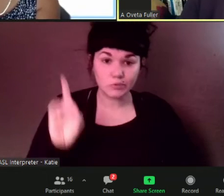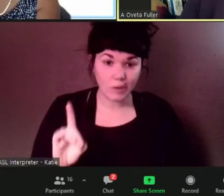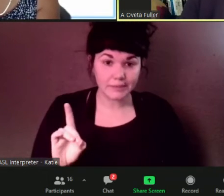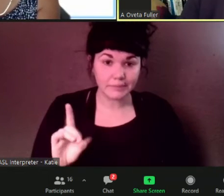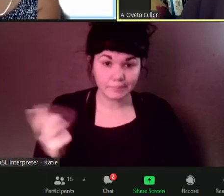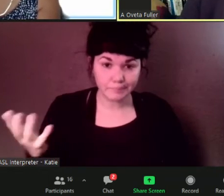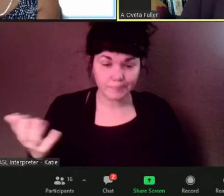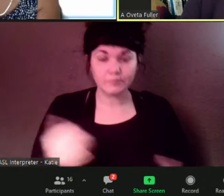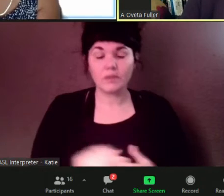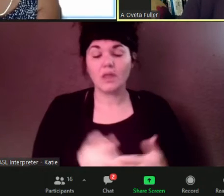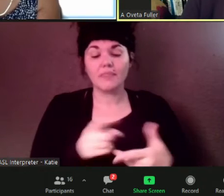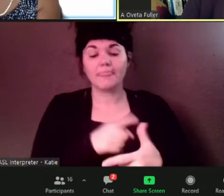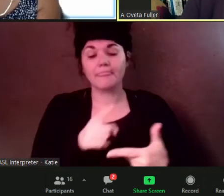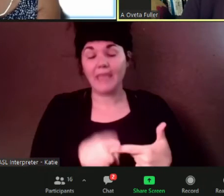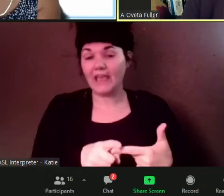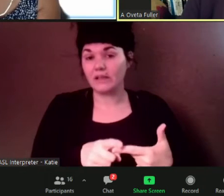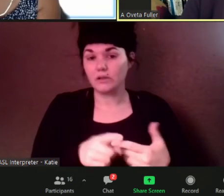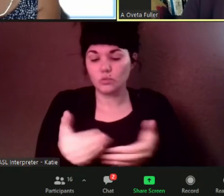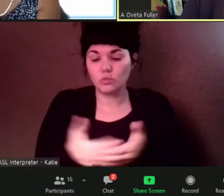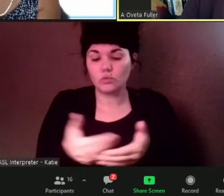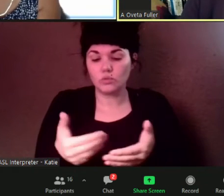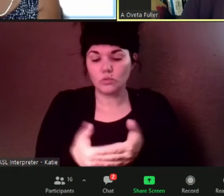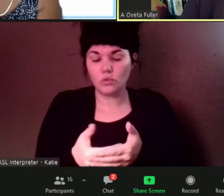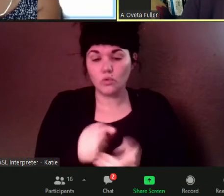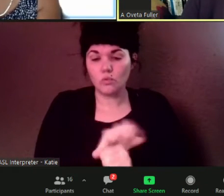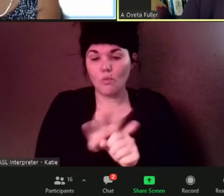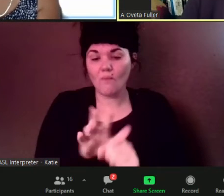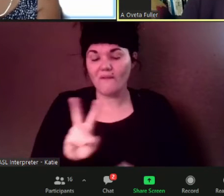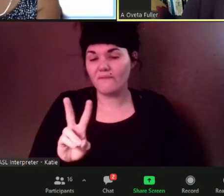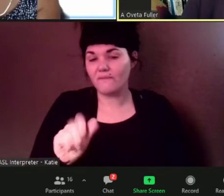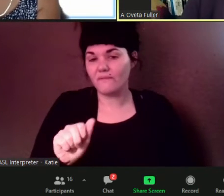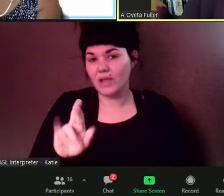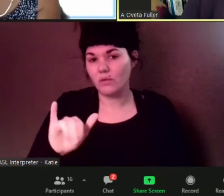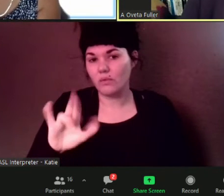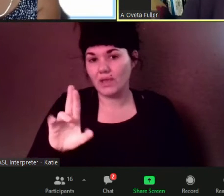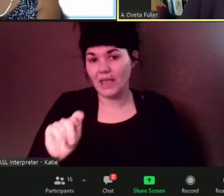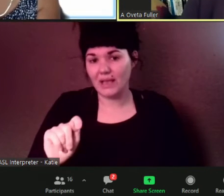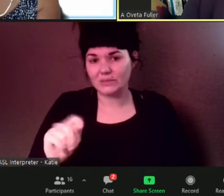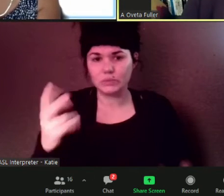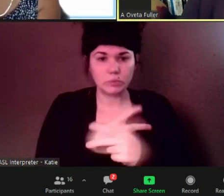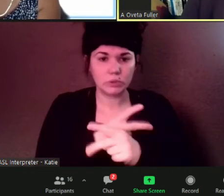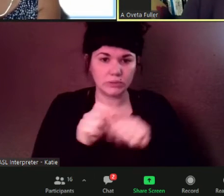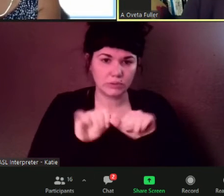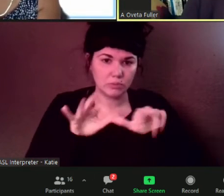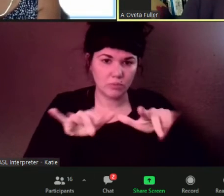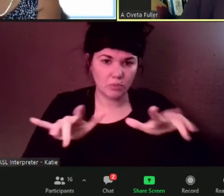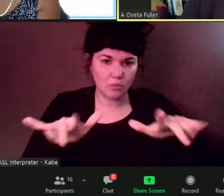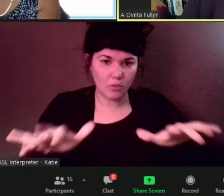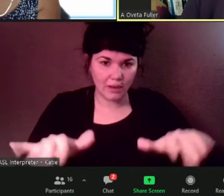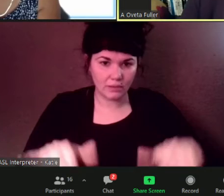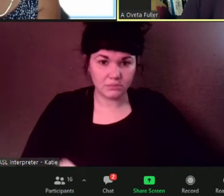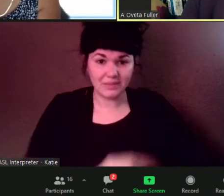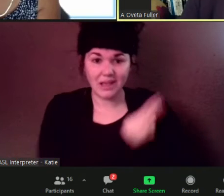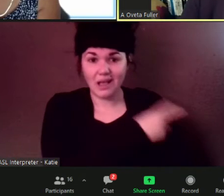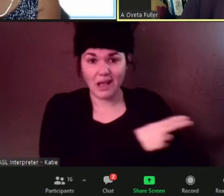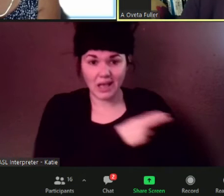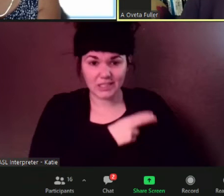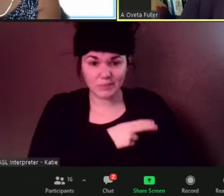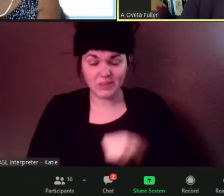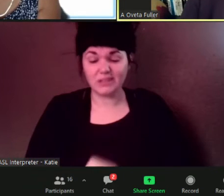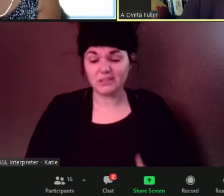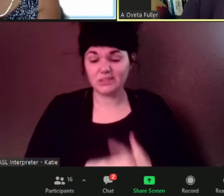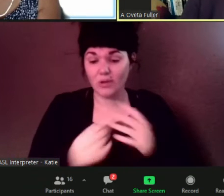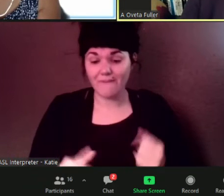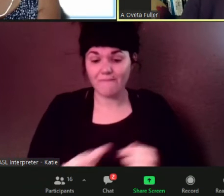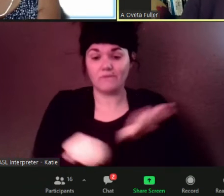simply spreads there are more hospitalizations places again begin to run out of ventilators uh people are